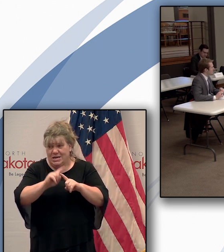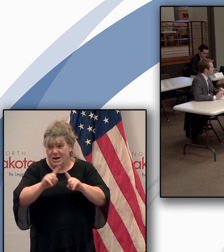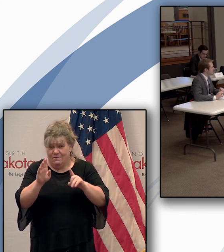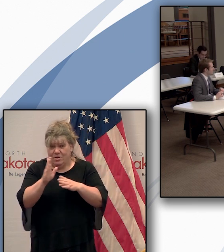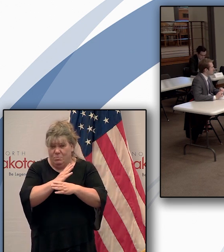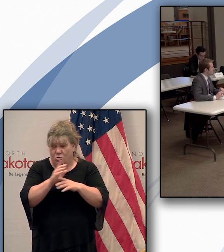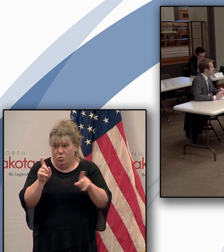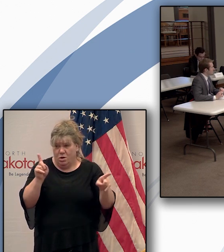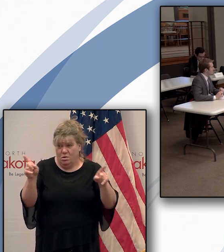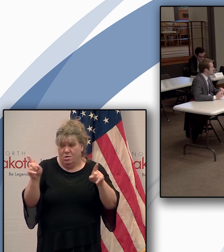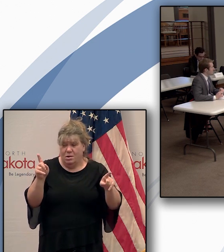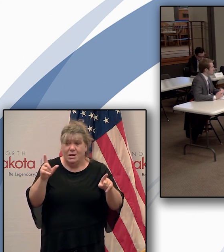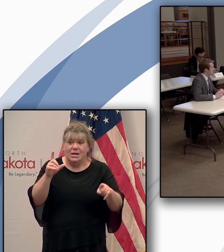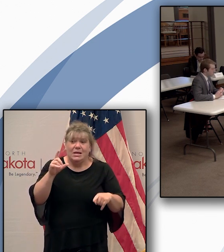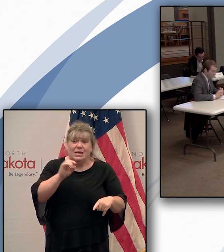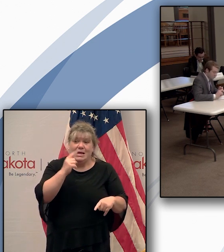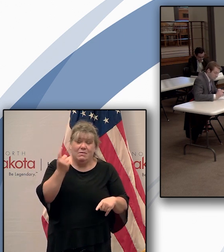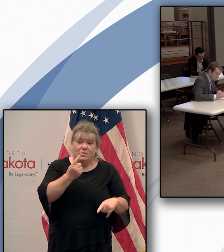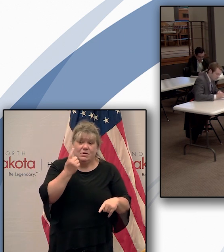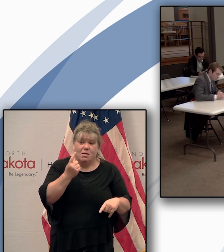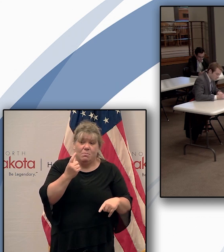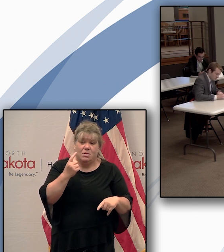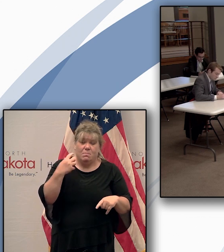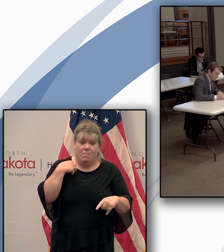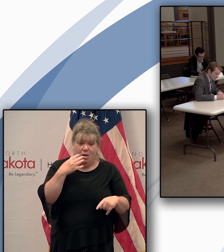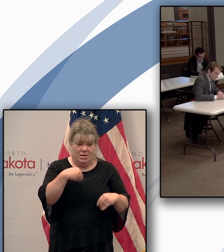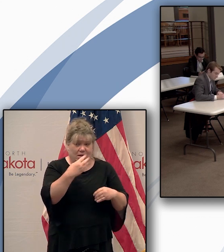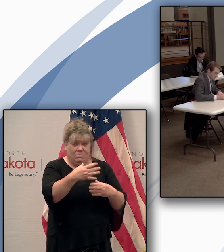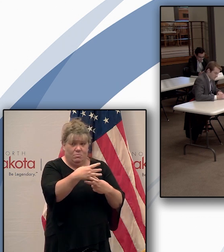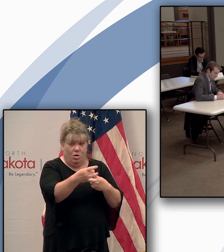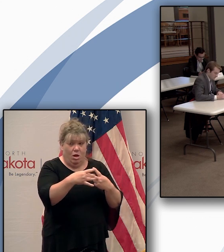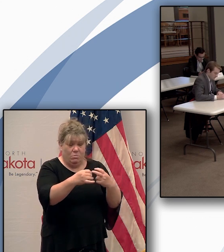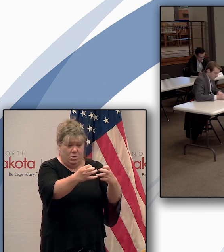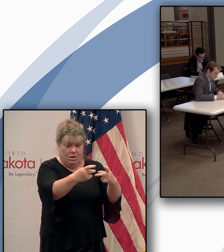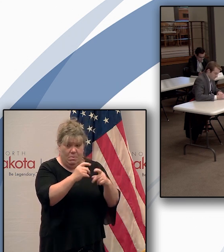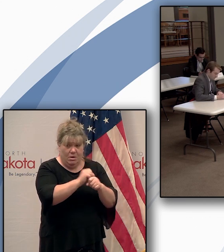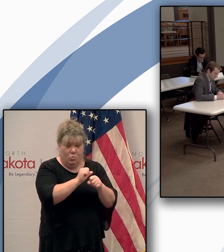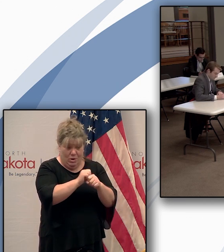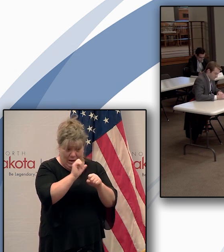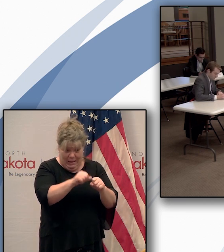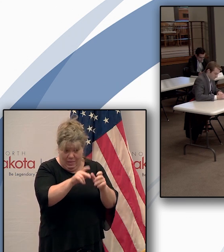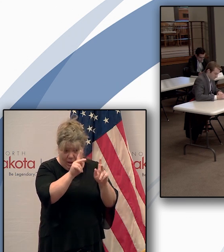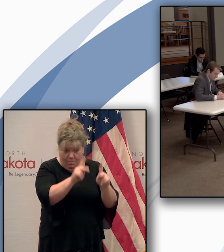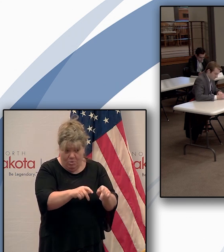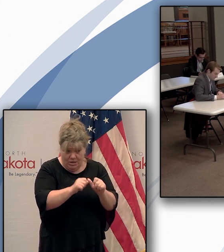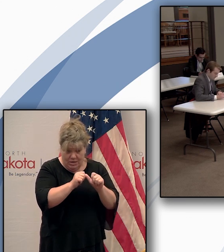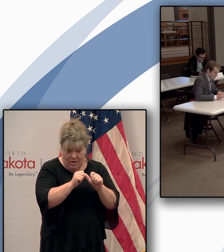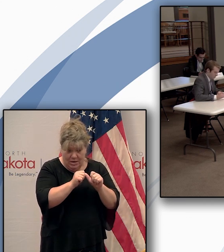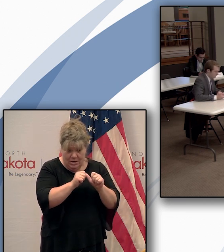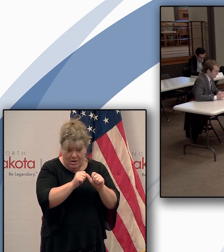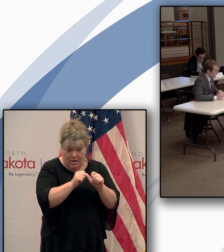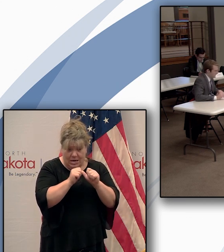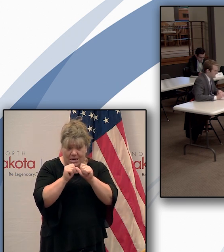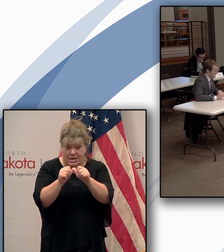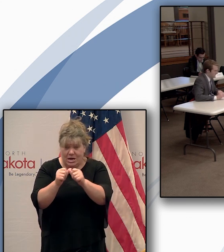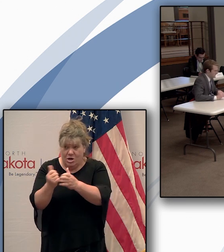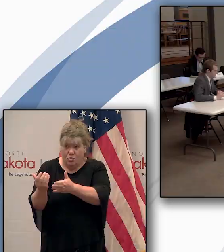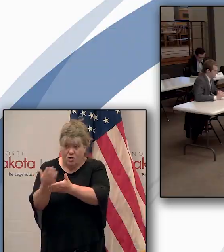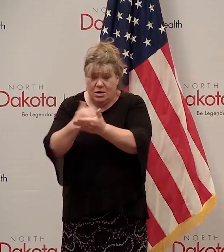scenarios? And if somebody if someone's employer gives them the option to return, can that person continue to collect unemployment?